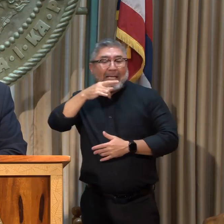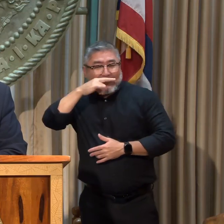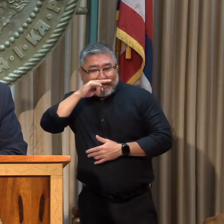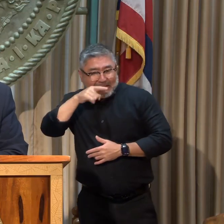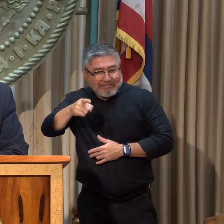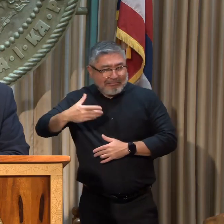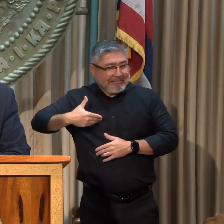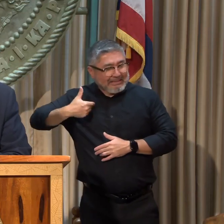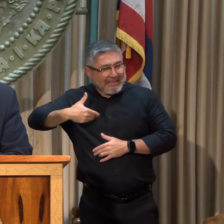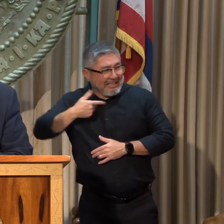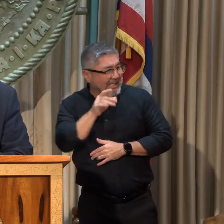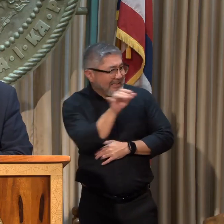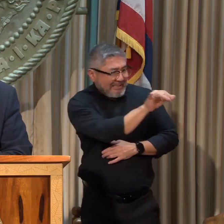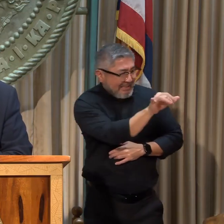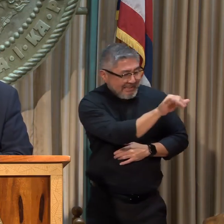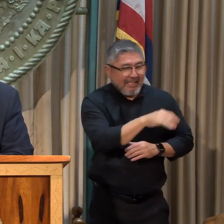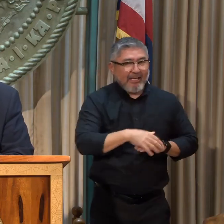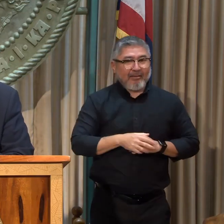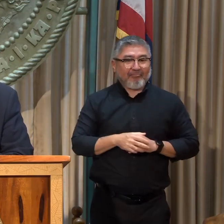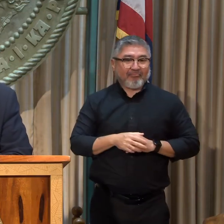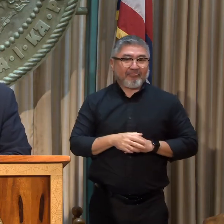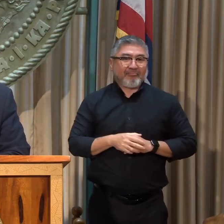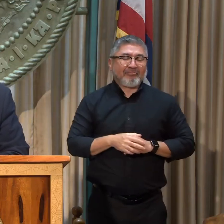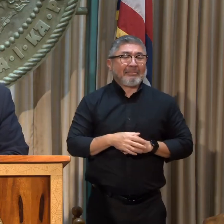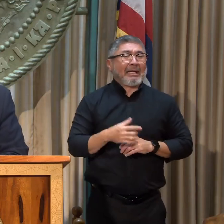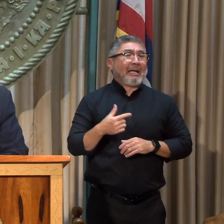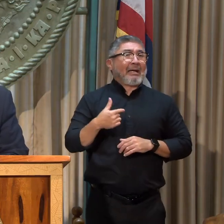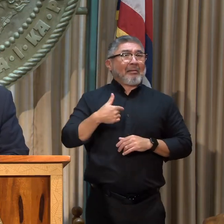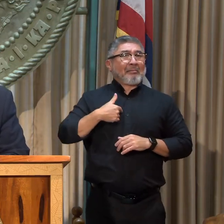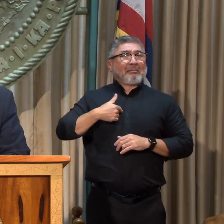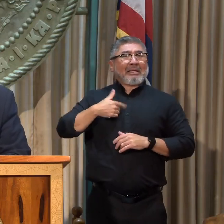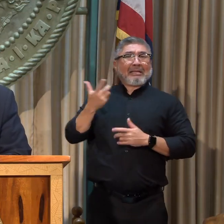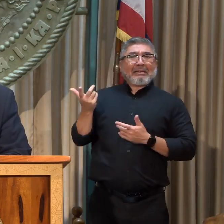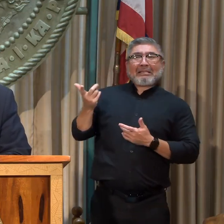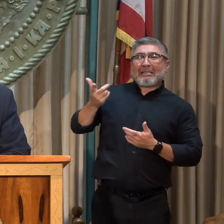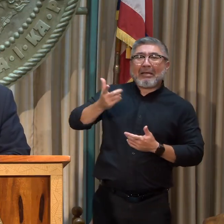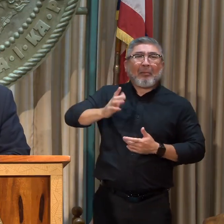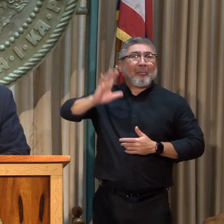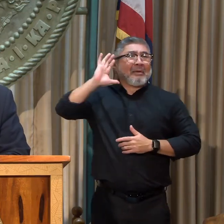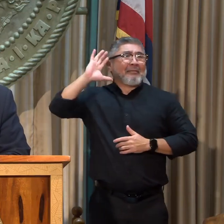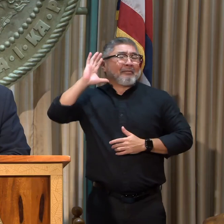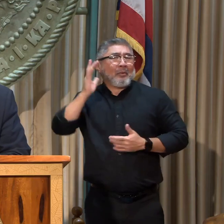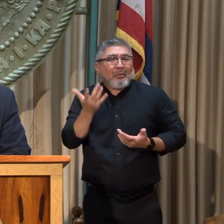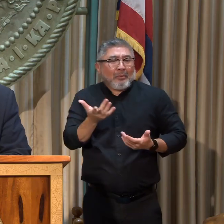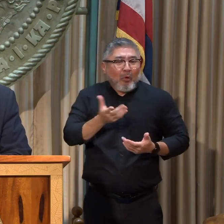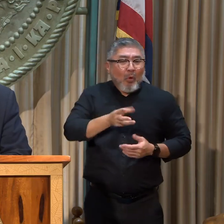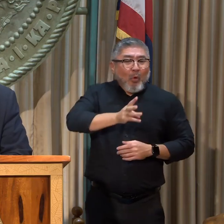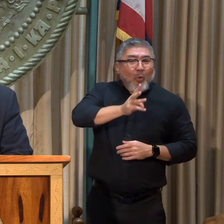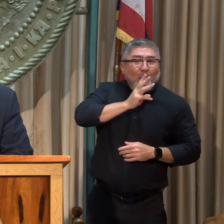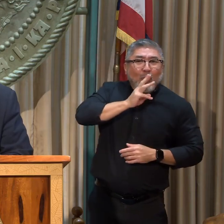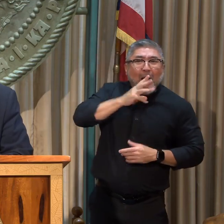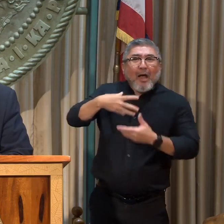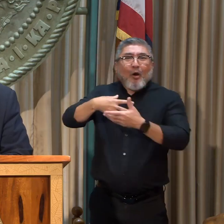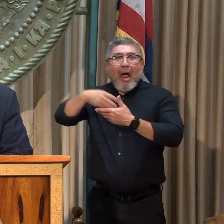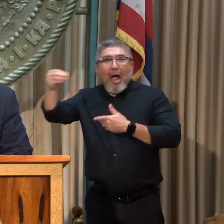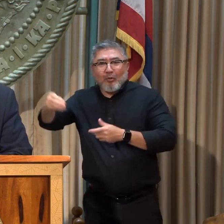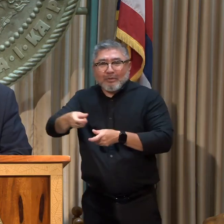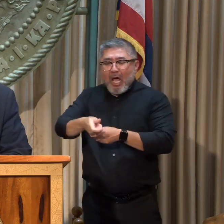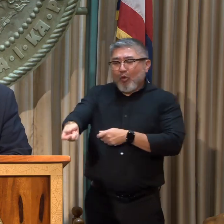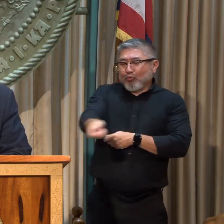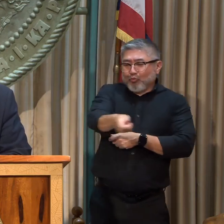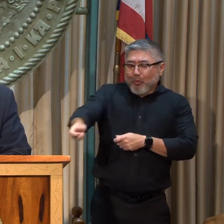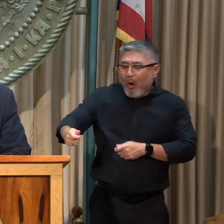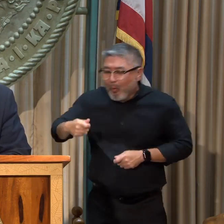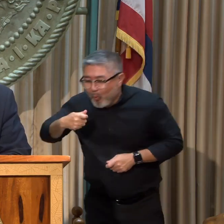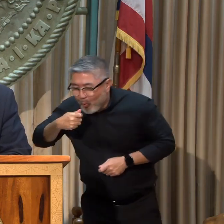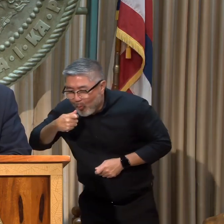And much of what my generation took for granted, like drinking from a hose outside or making enough from one job, nine to